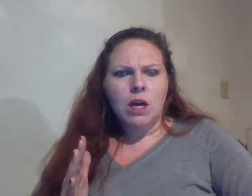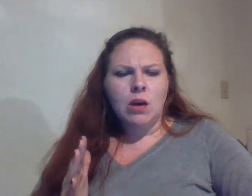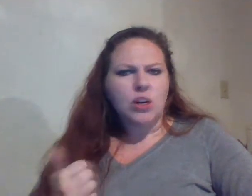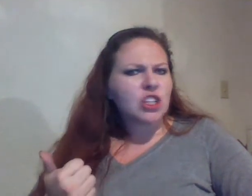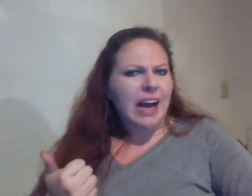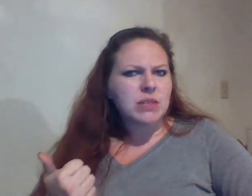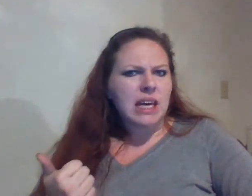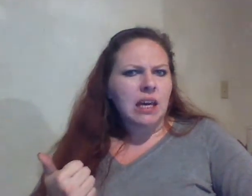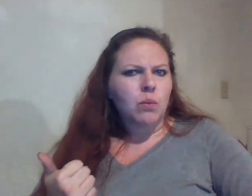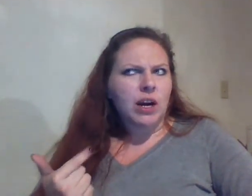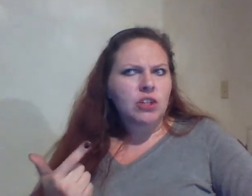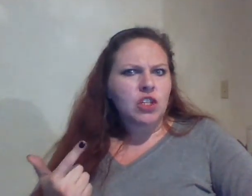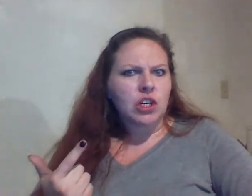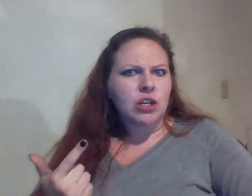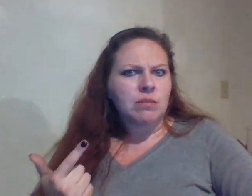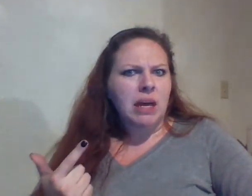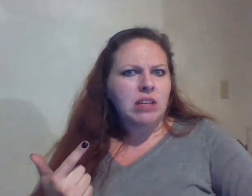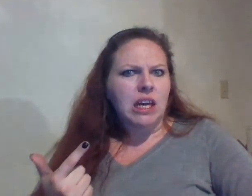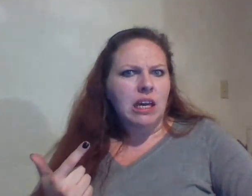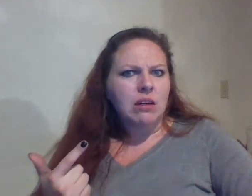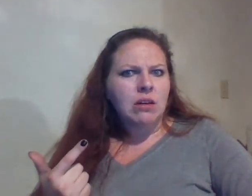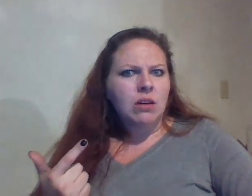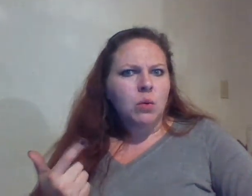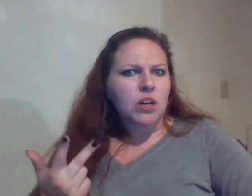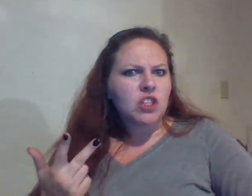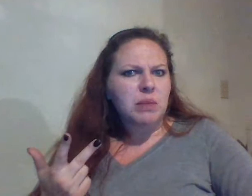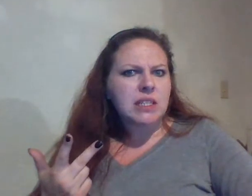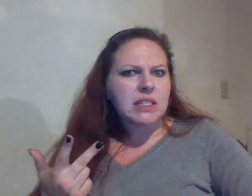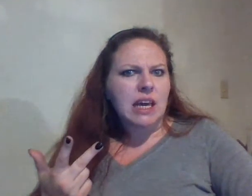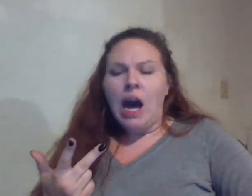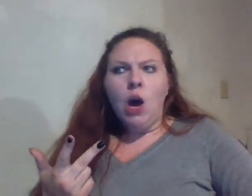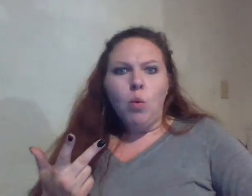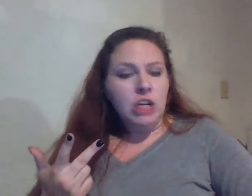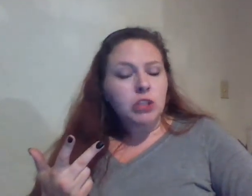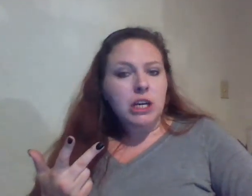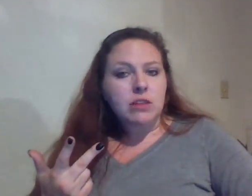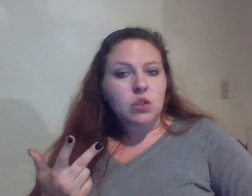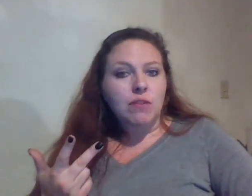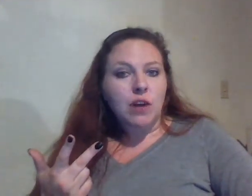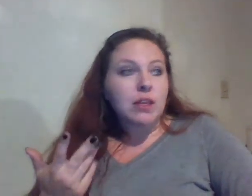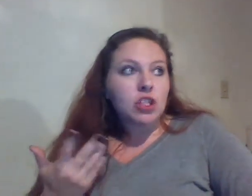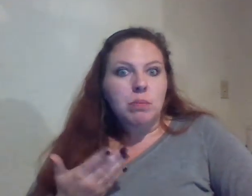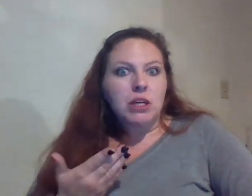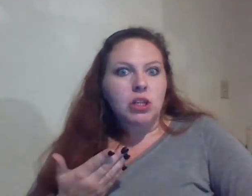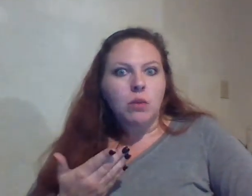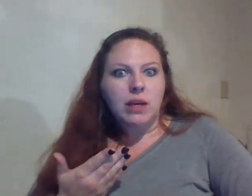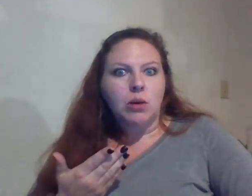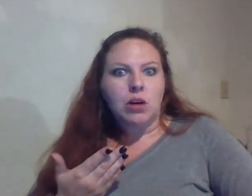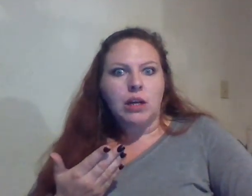where's her house key where's her mail key where's her business key we know she had a storefront they showed a picture of the window earlier